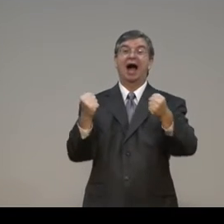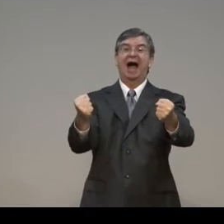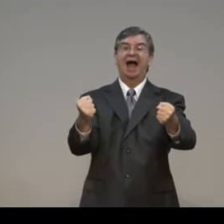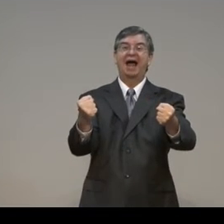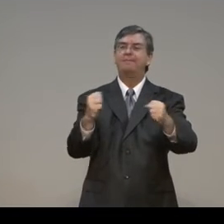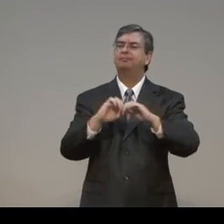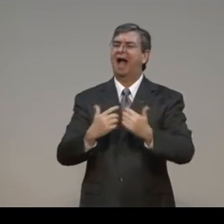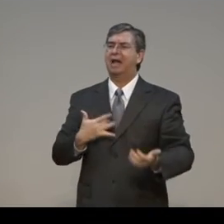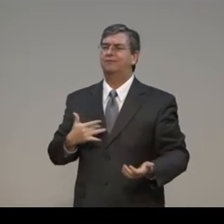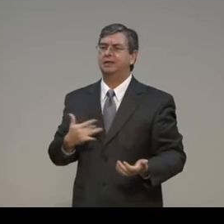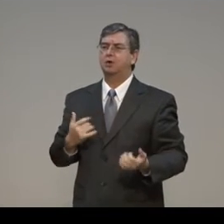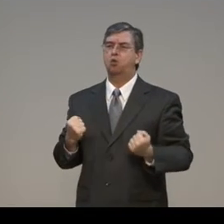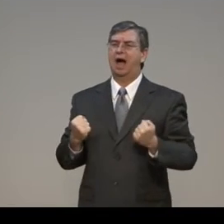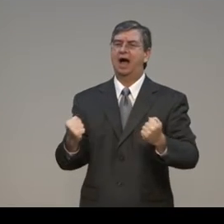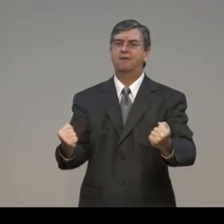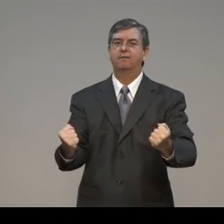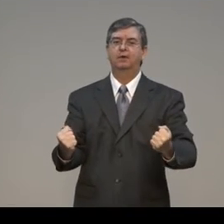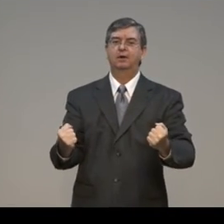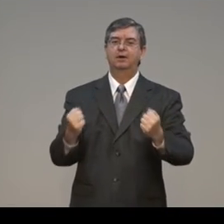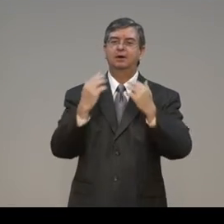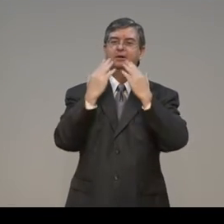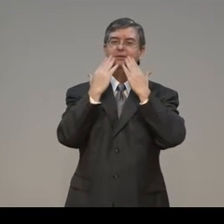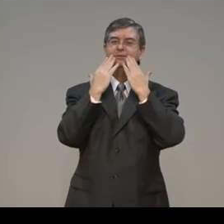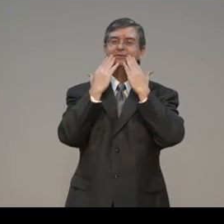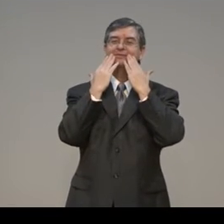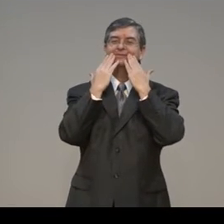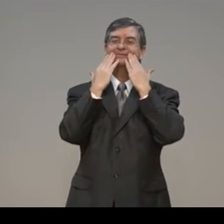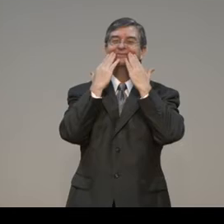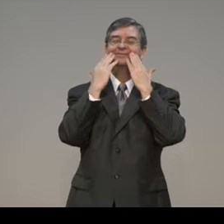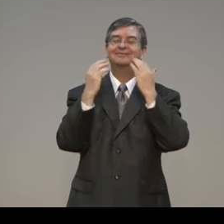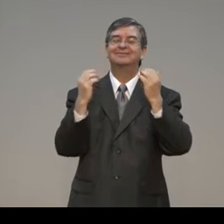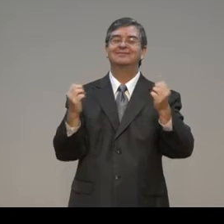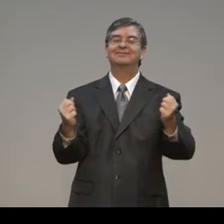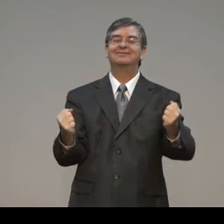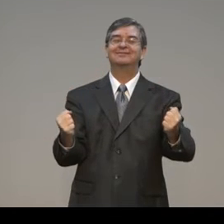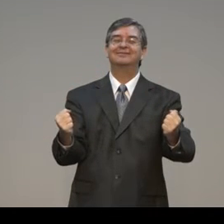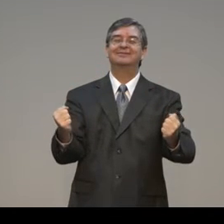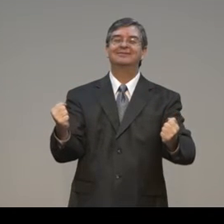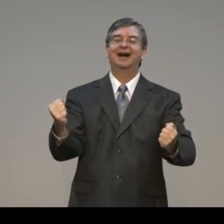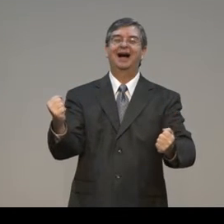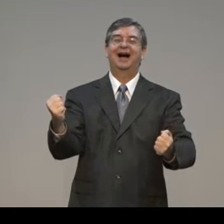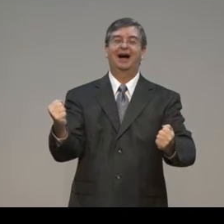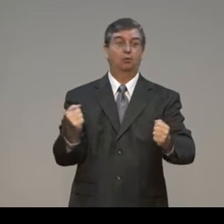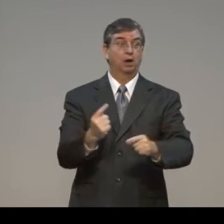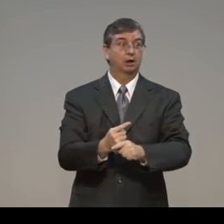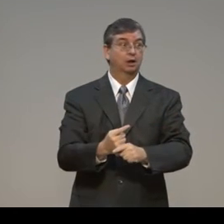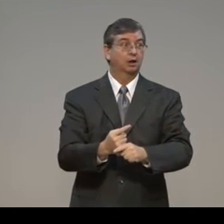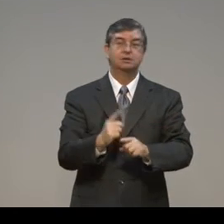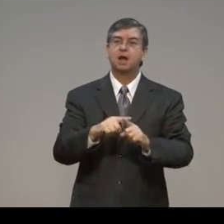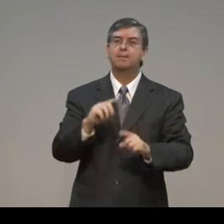And that gift is from God. And when you are with Christ, you have a